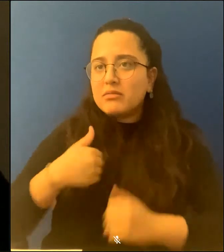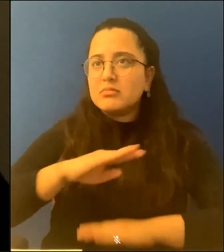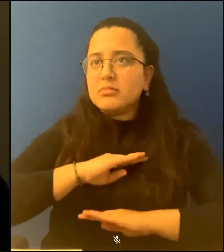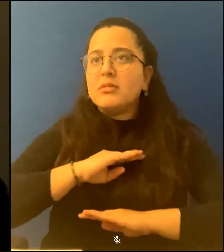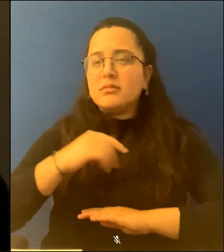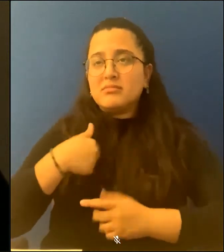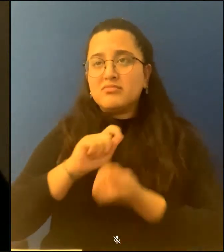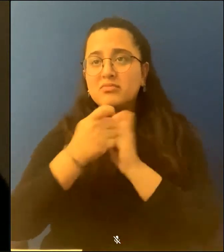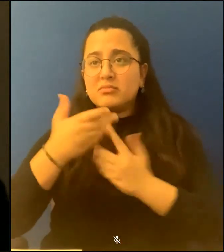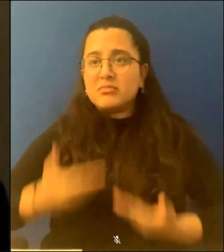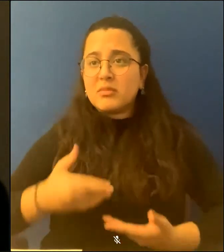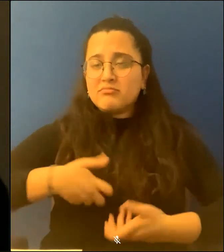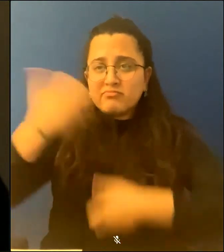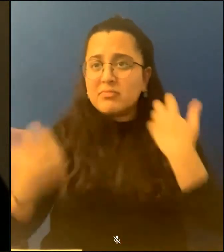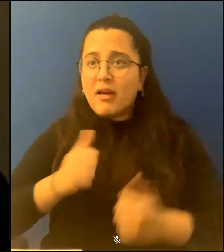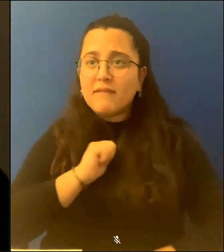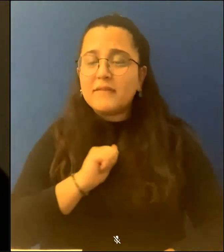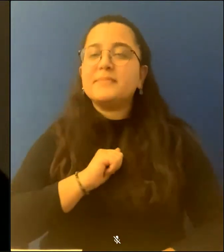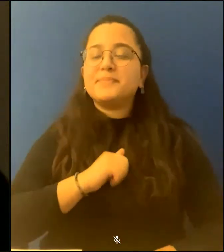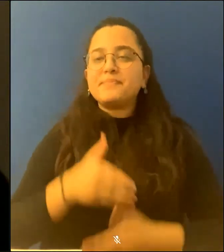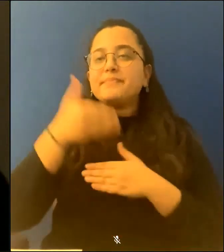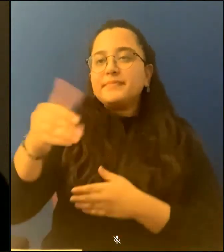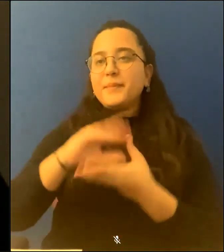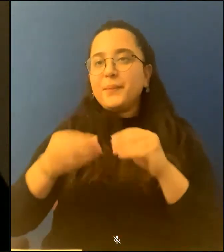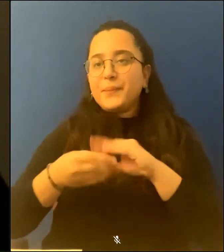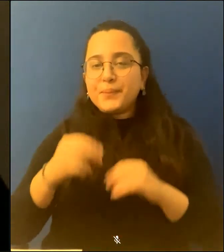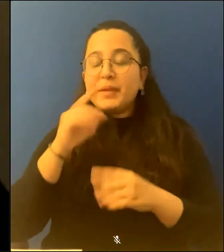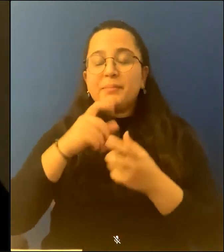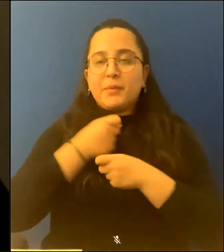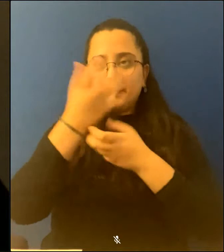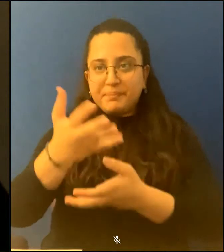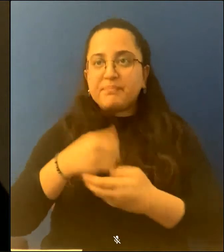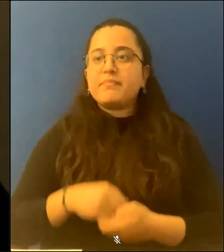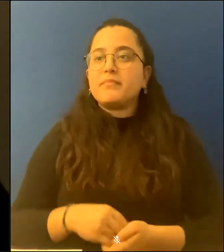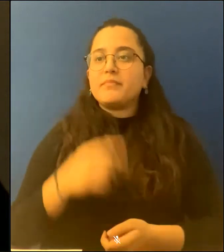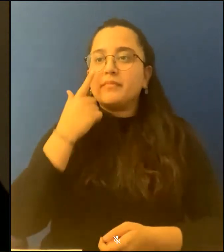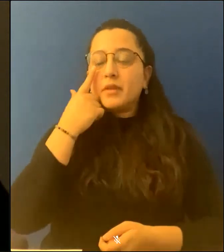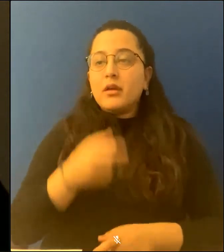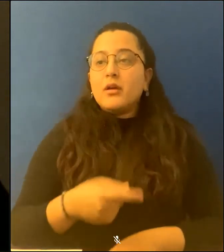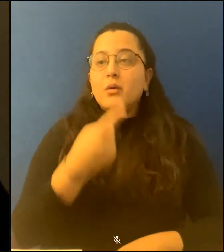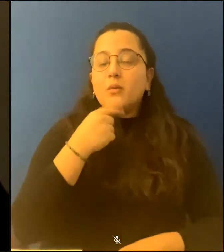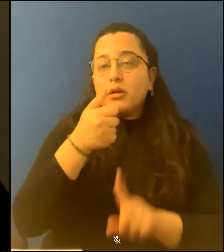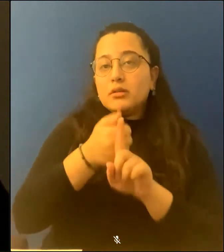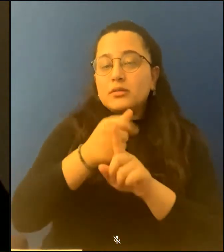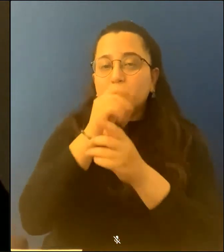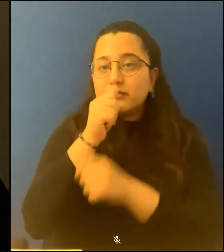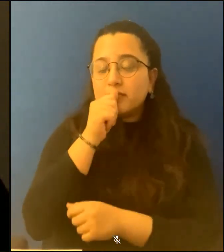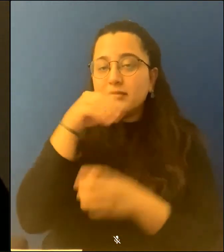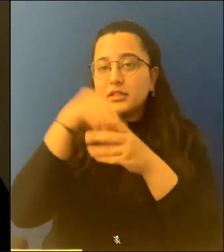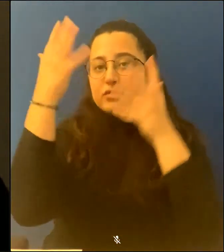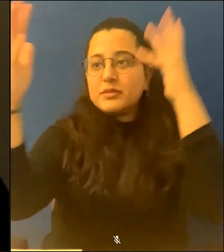Art movie. Red is a secret in the trees. The train passes through the trees in